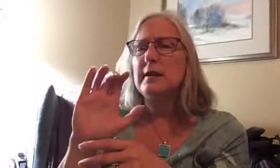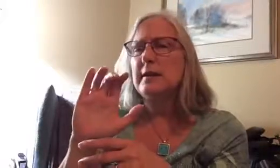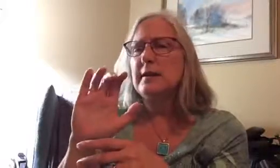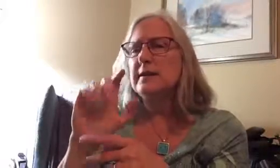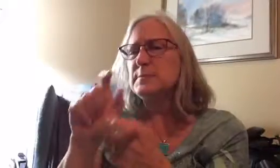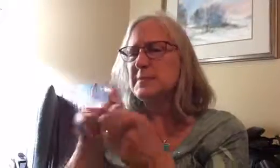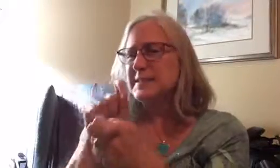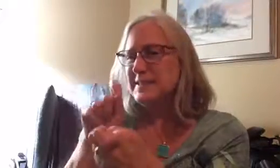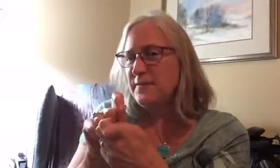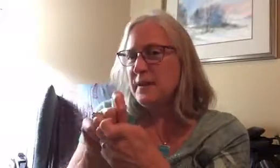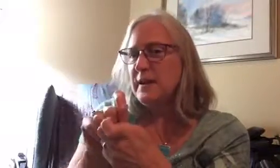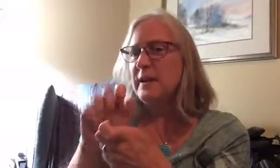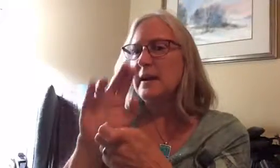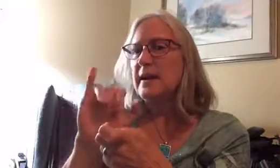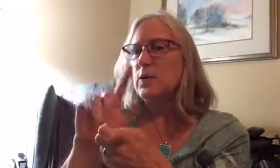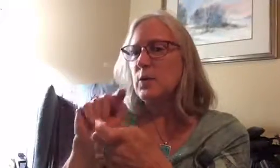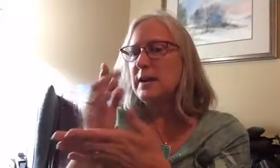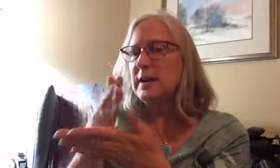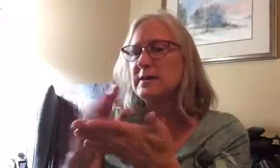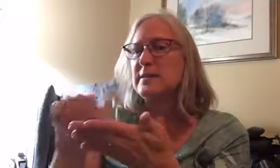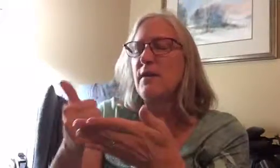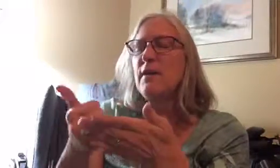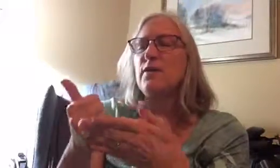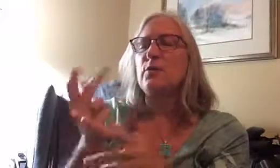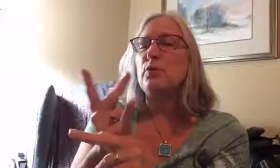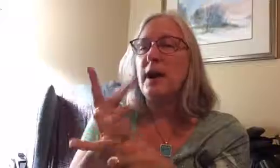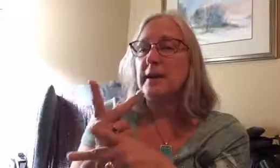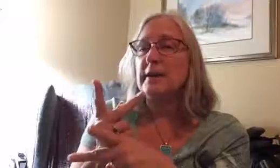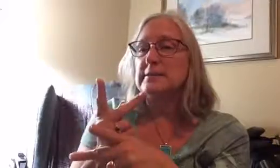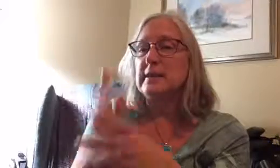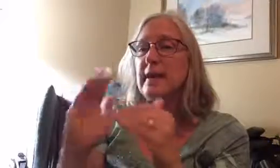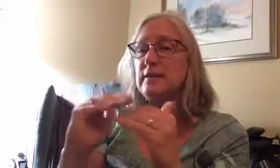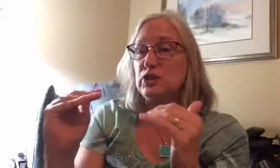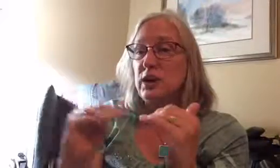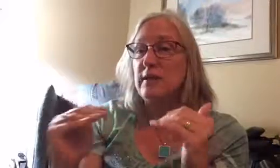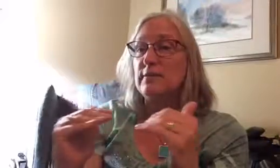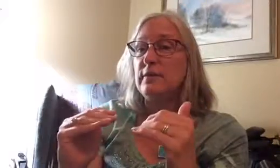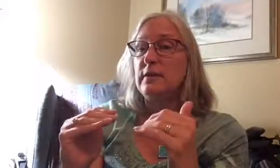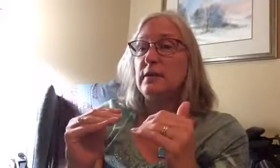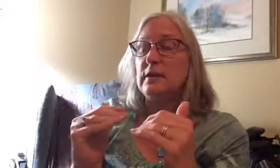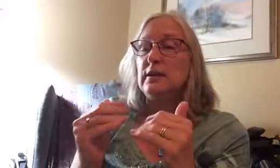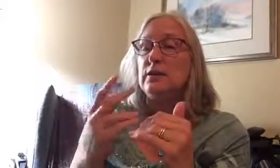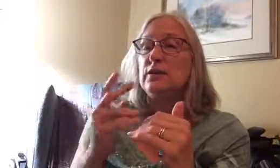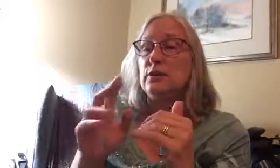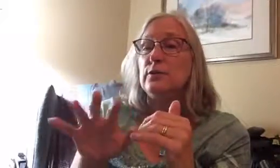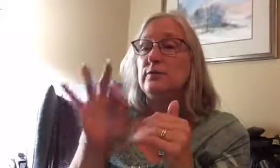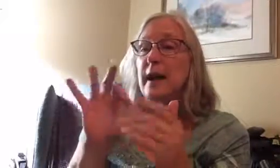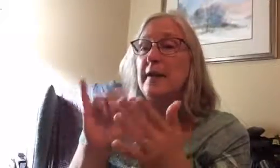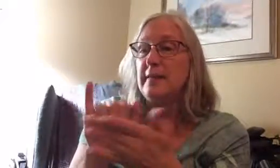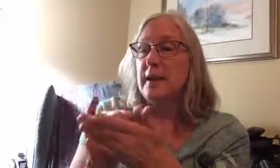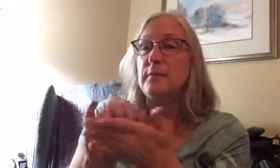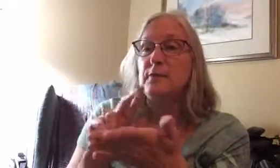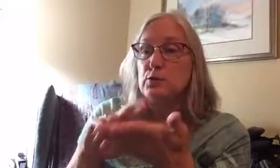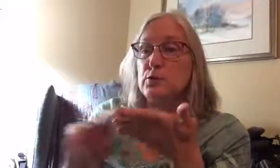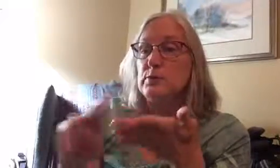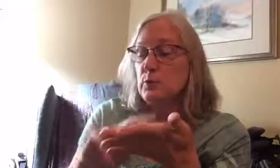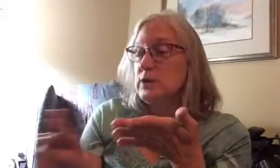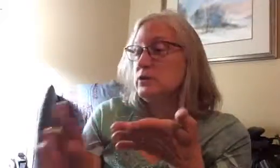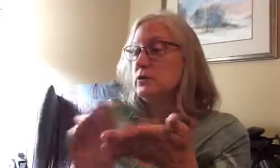specific ingredients of other products on the shelf you'll find that if you do some research